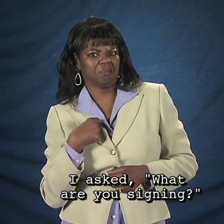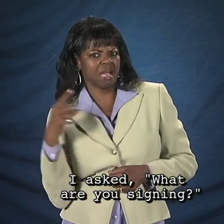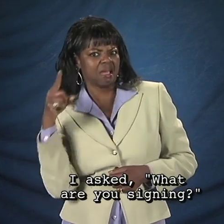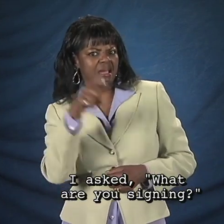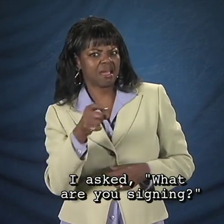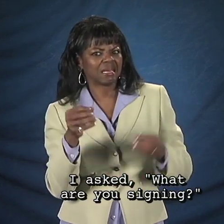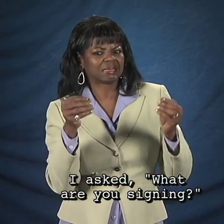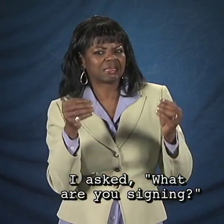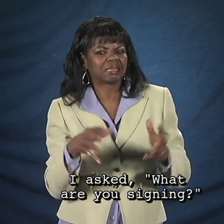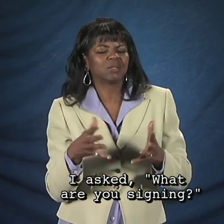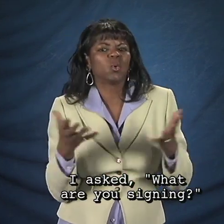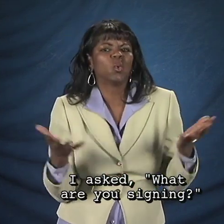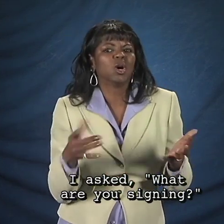I asked, What are you signing?